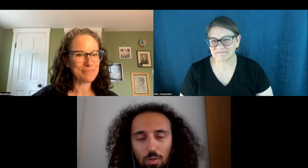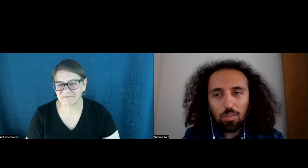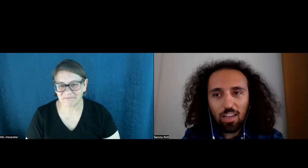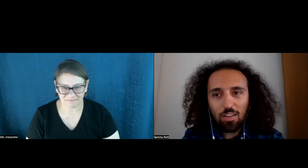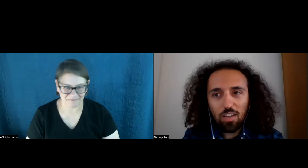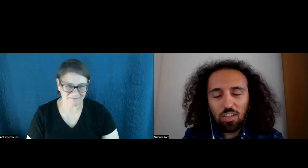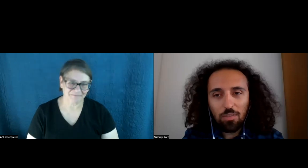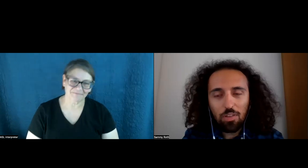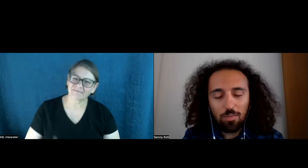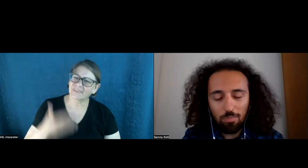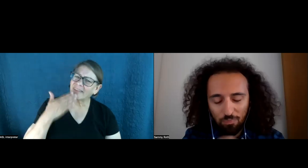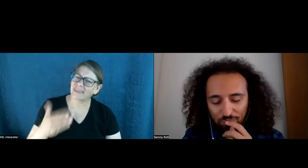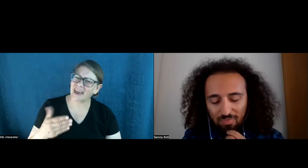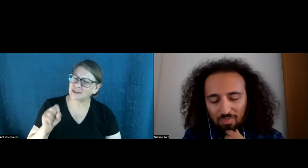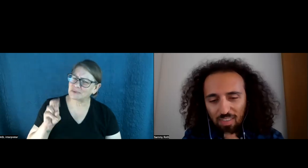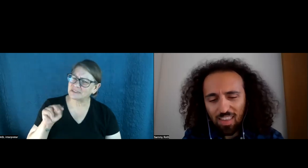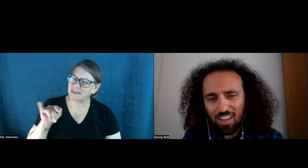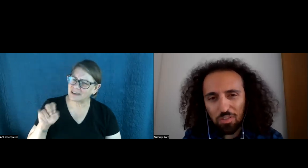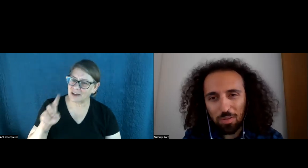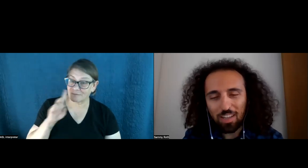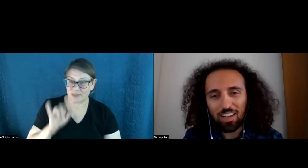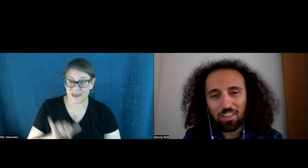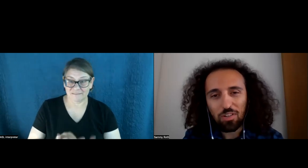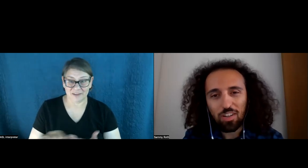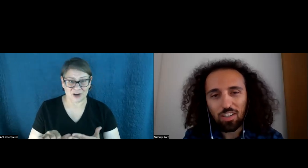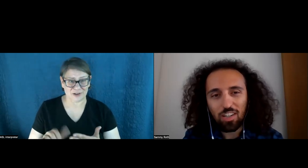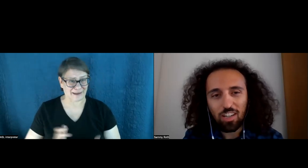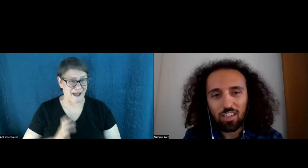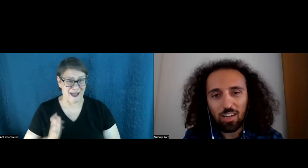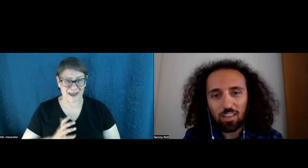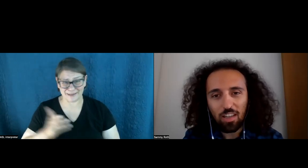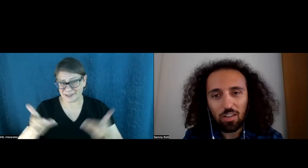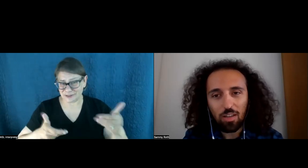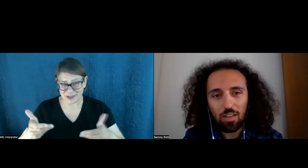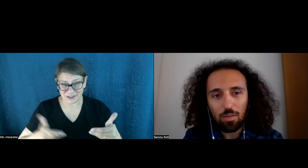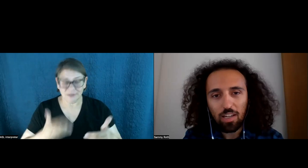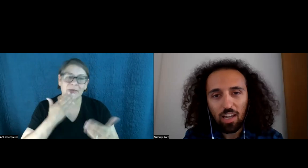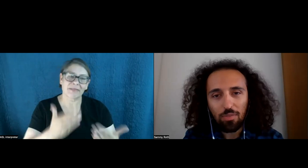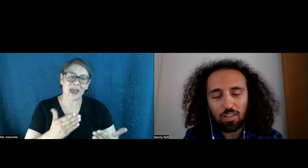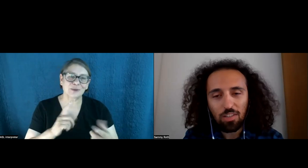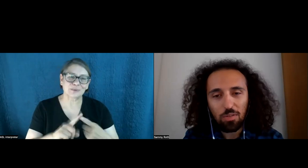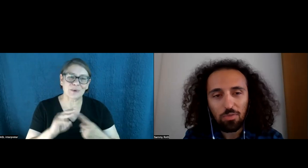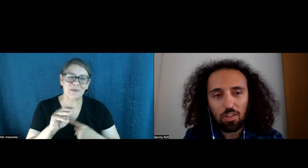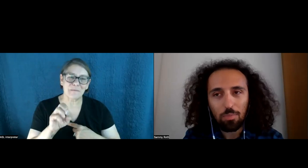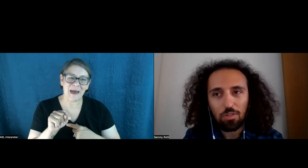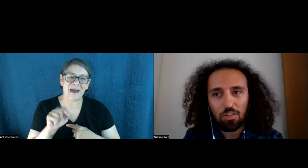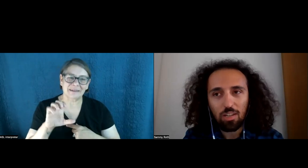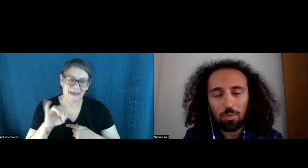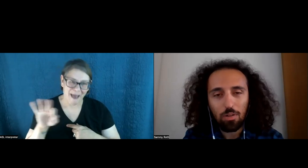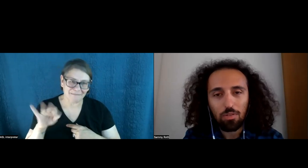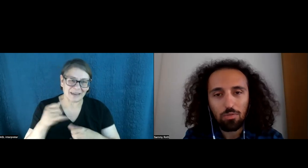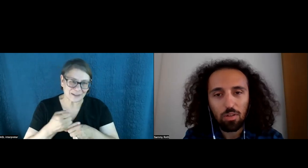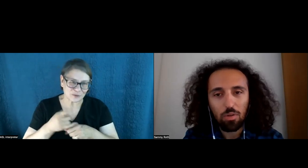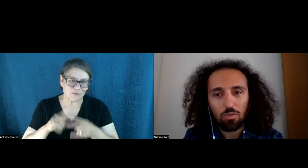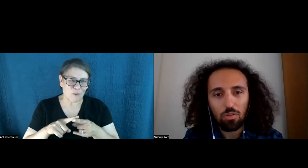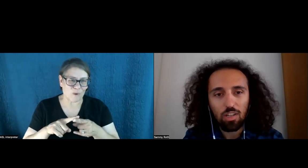Well, thank you, Sunshine, for that extremely kind introduction, and thank you to the Metcalf Institute for the opportunity to